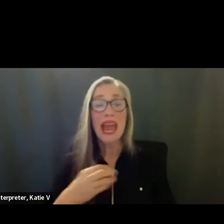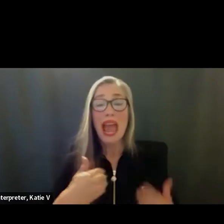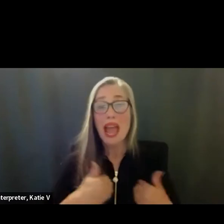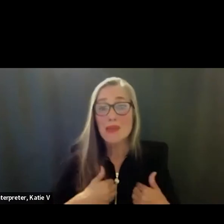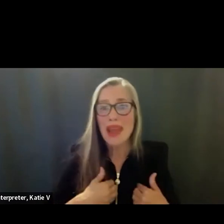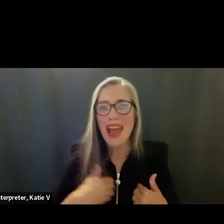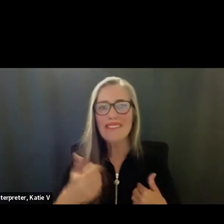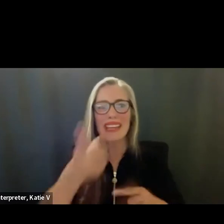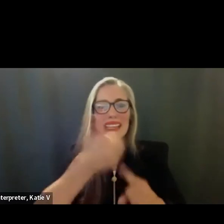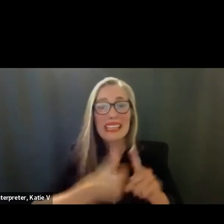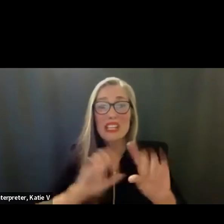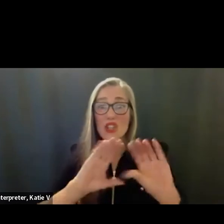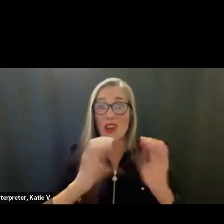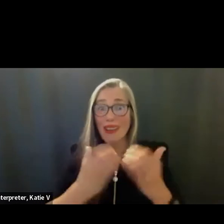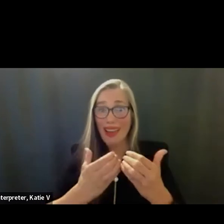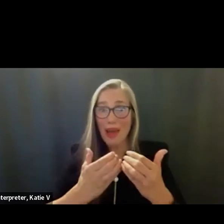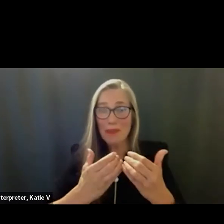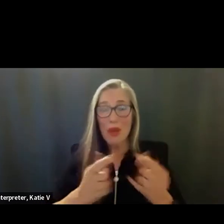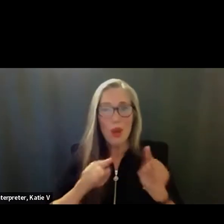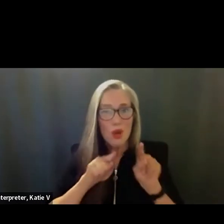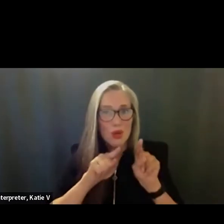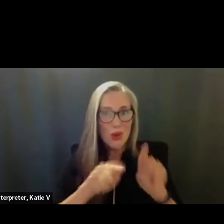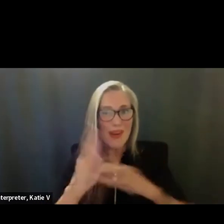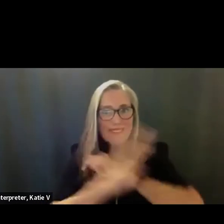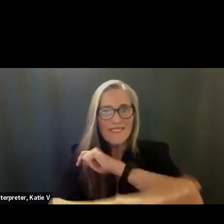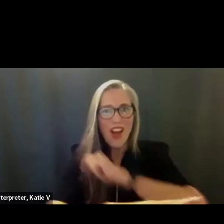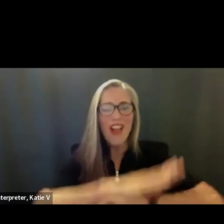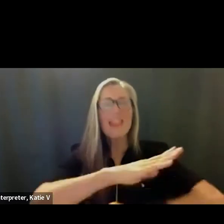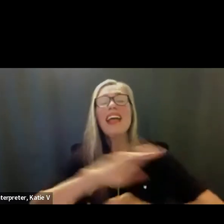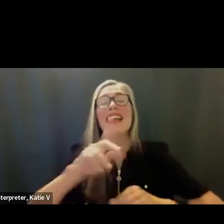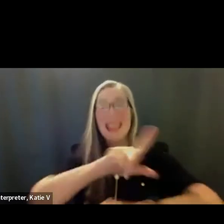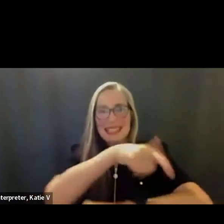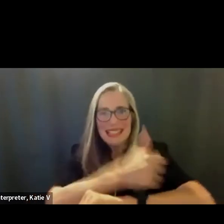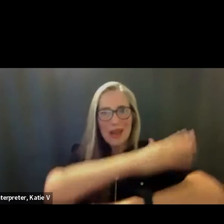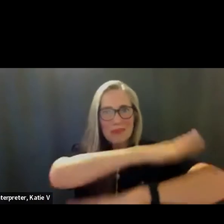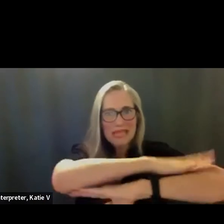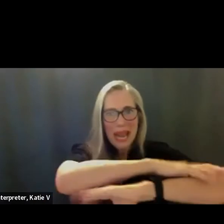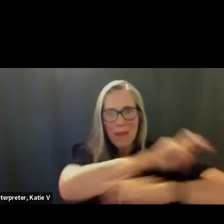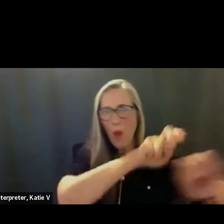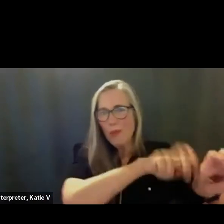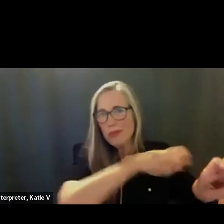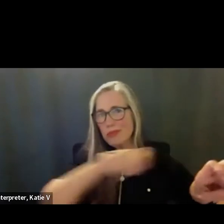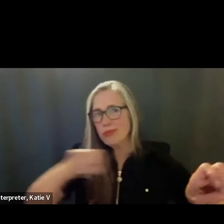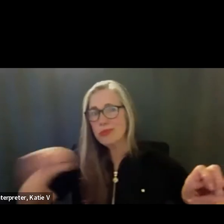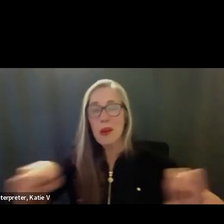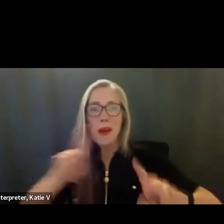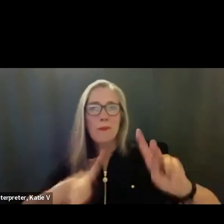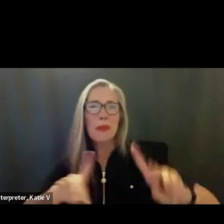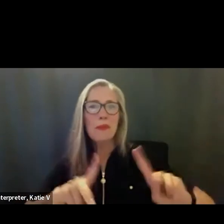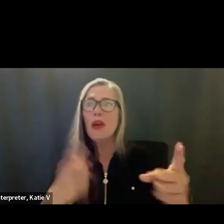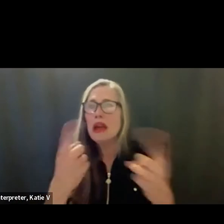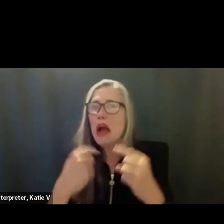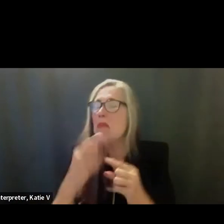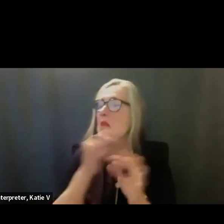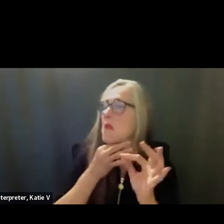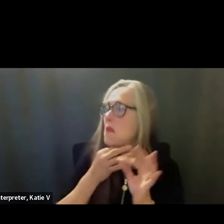of their club and students come and sign up for all the clubs that they're interested in. Next slide.